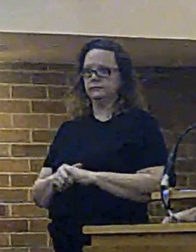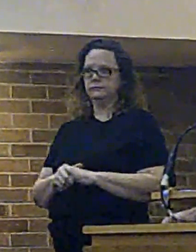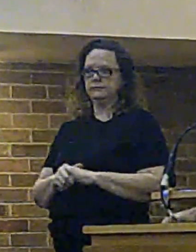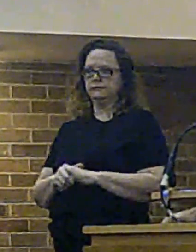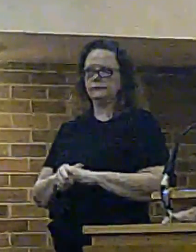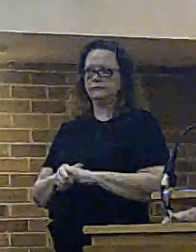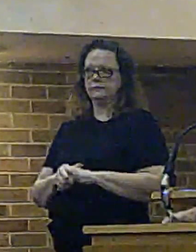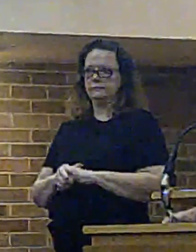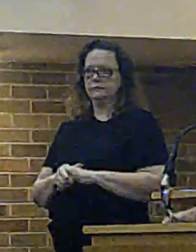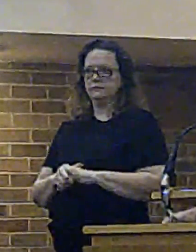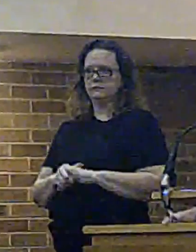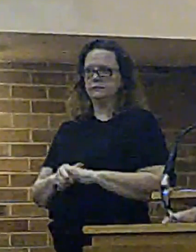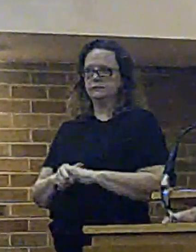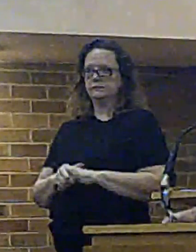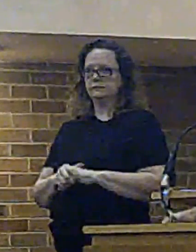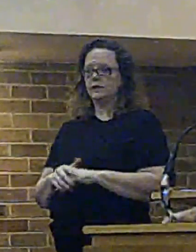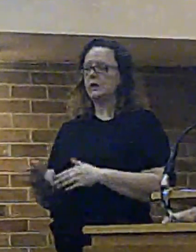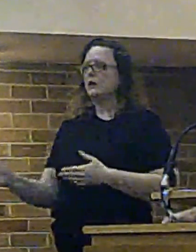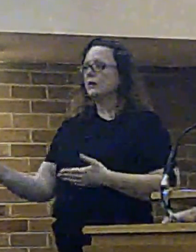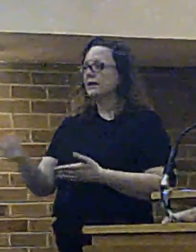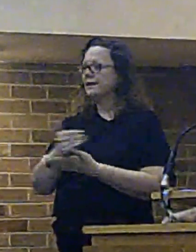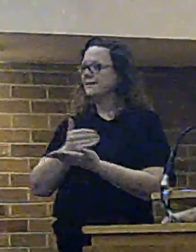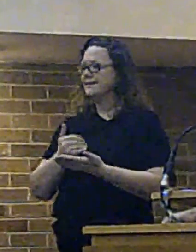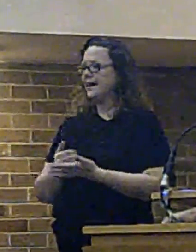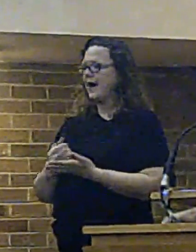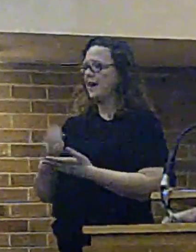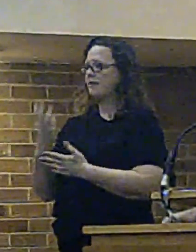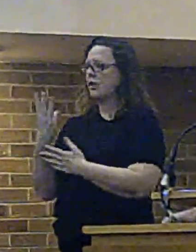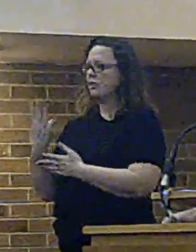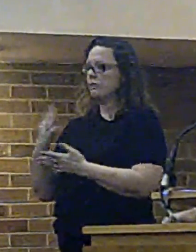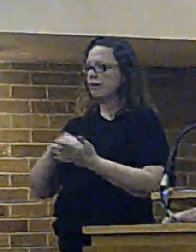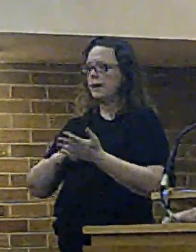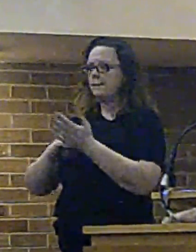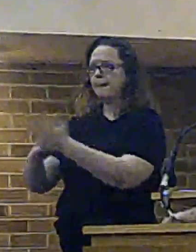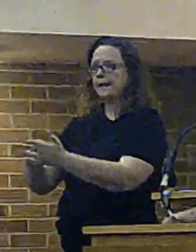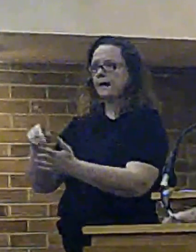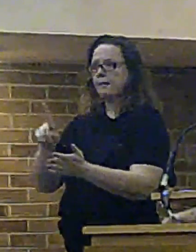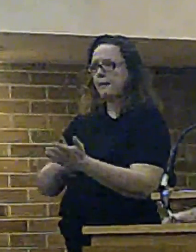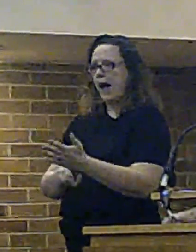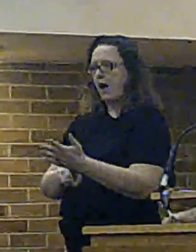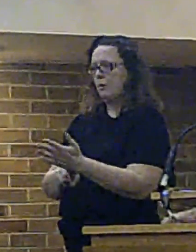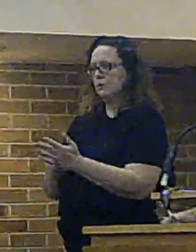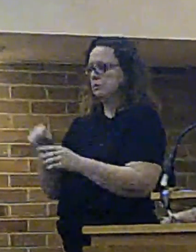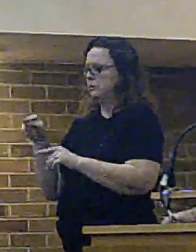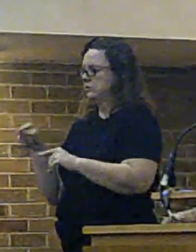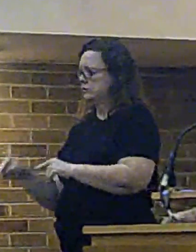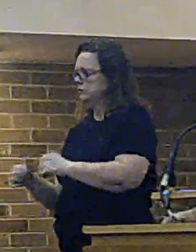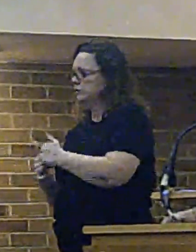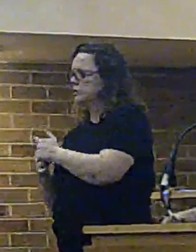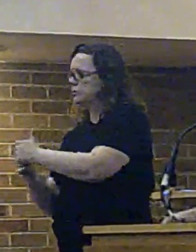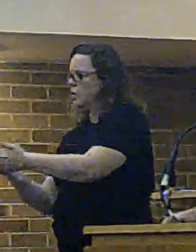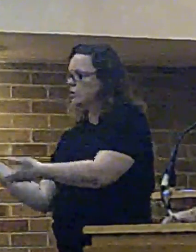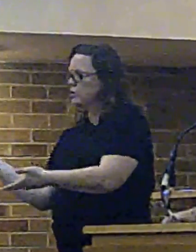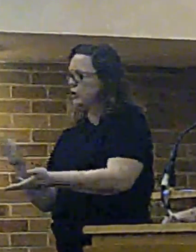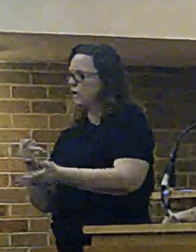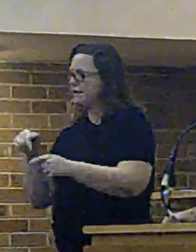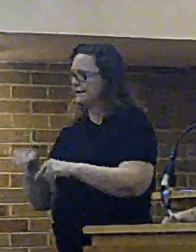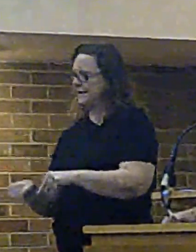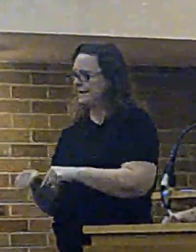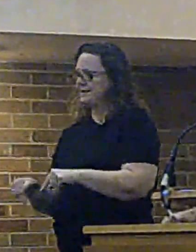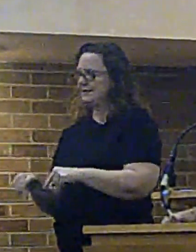Accepting, if we can say, just over 3 million from support services, so for non-fire station-related savings,